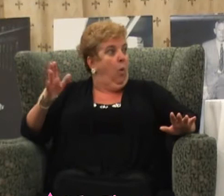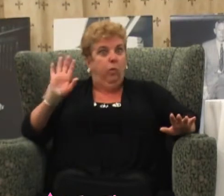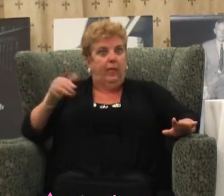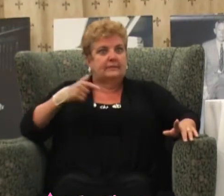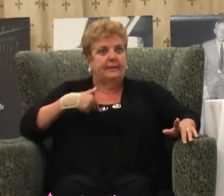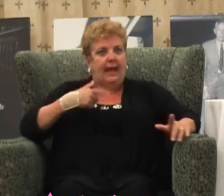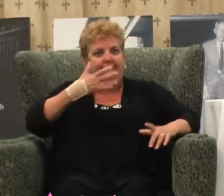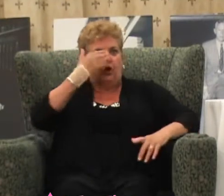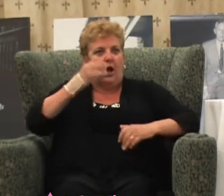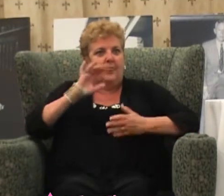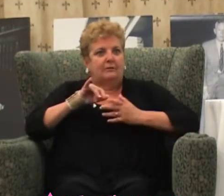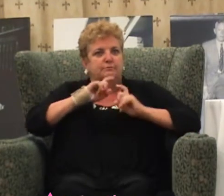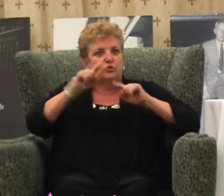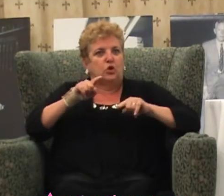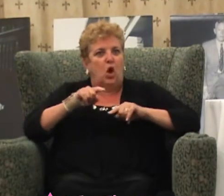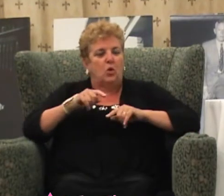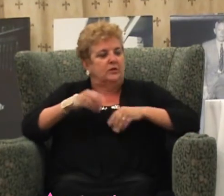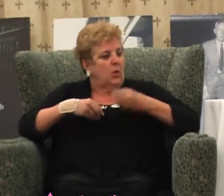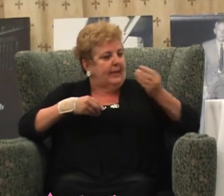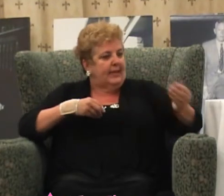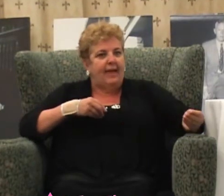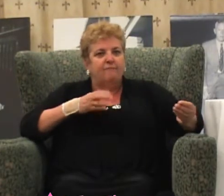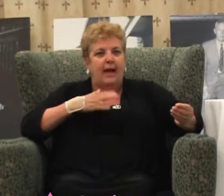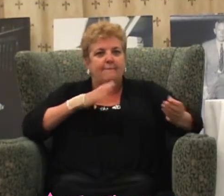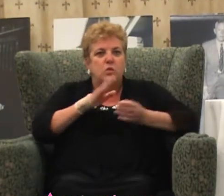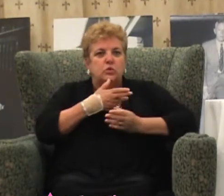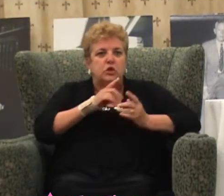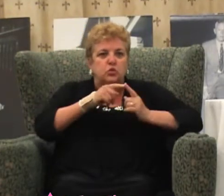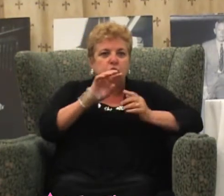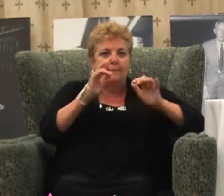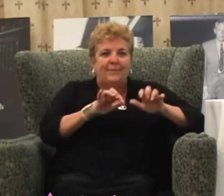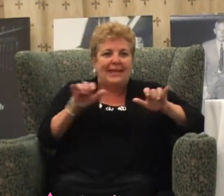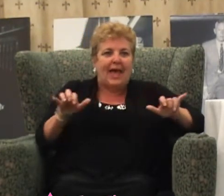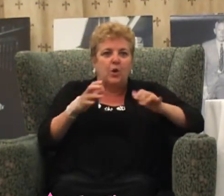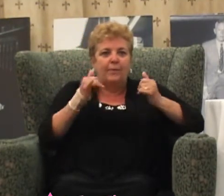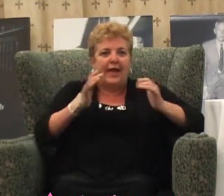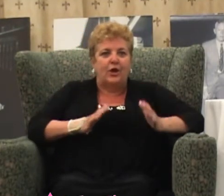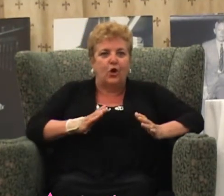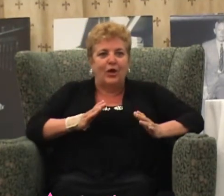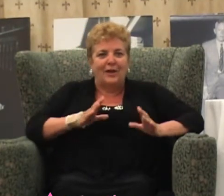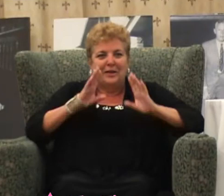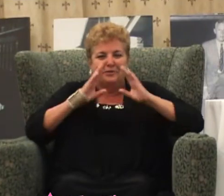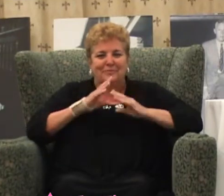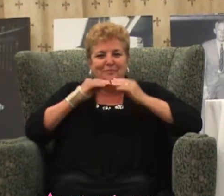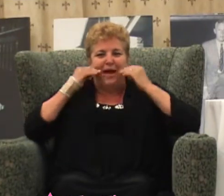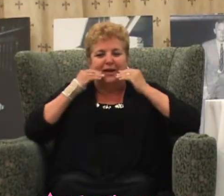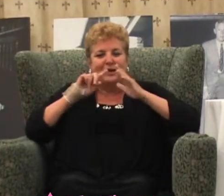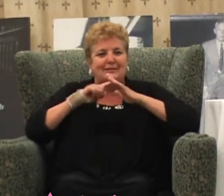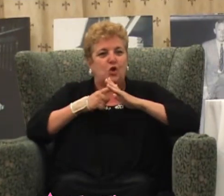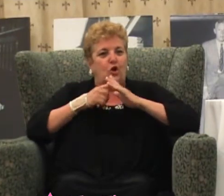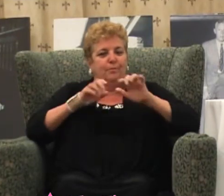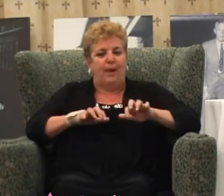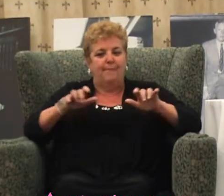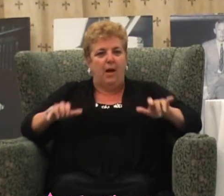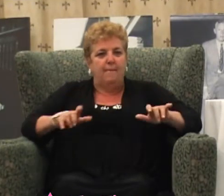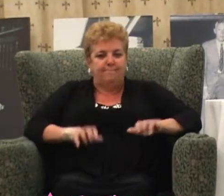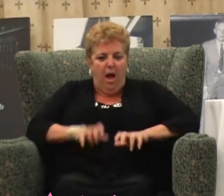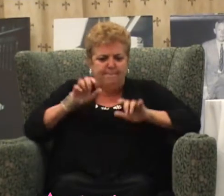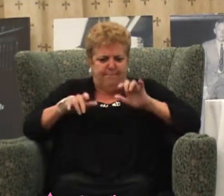on stage, and I handed my sheet music to the piano player, and he's a big smile, and he starts to play. Bum, bum, bum, bum, bum.